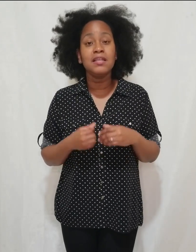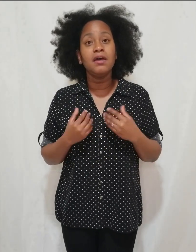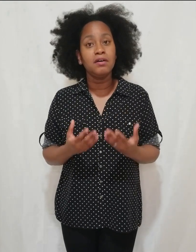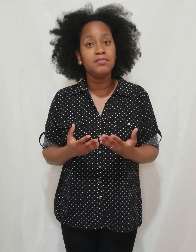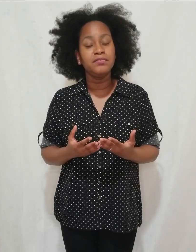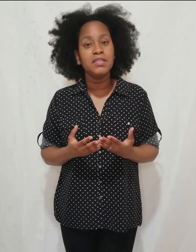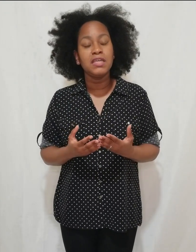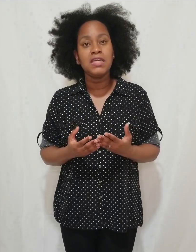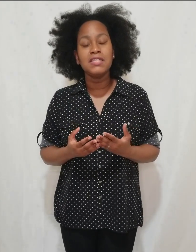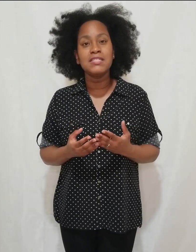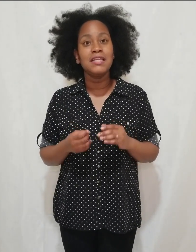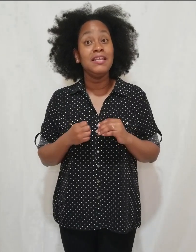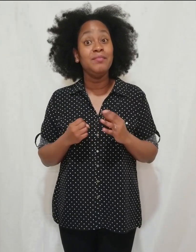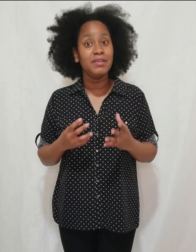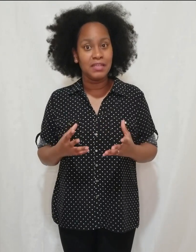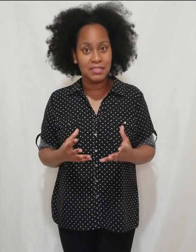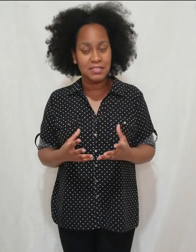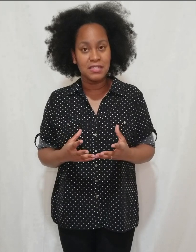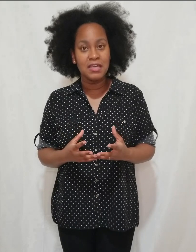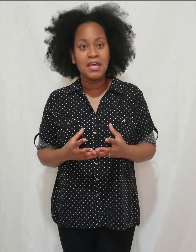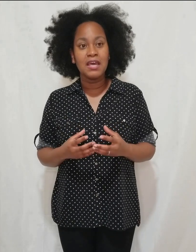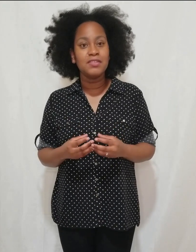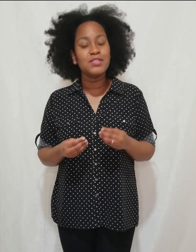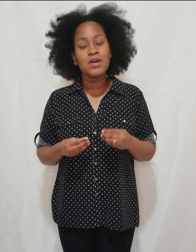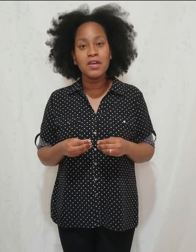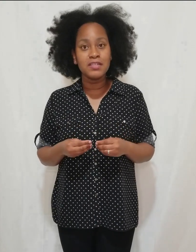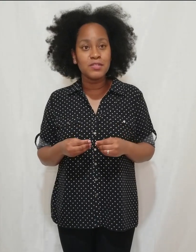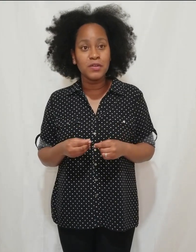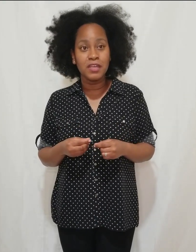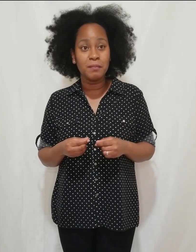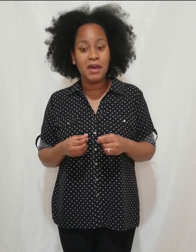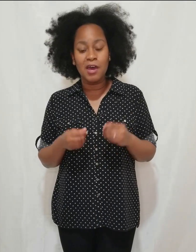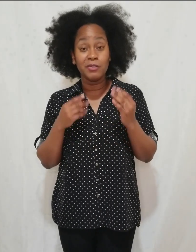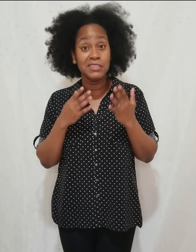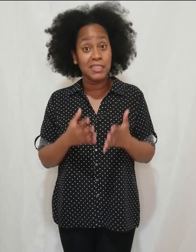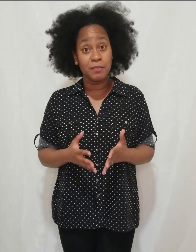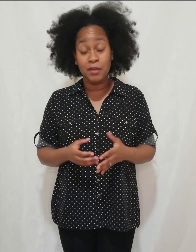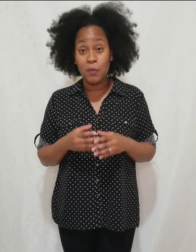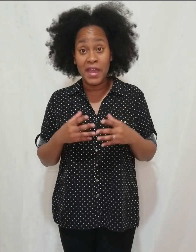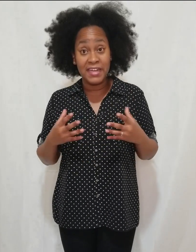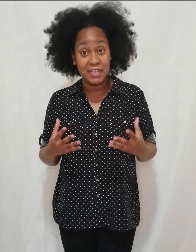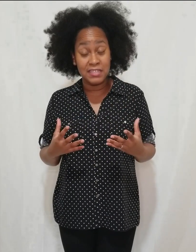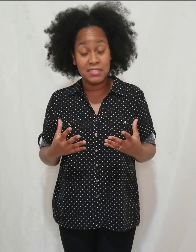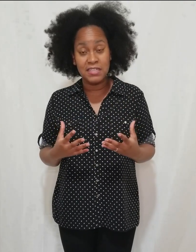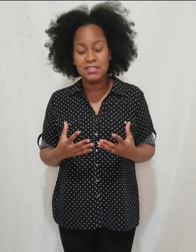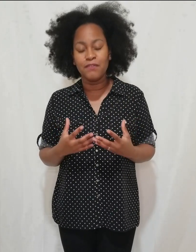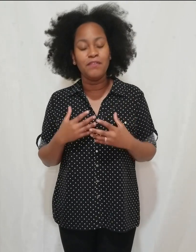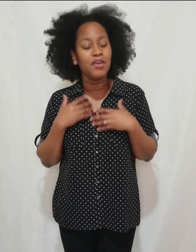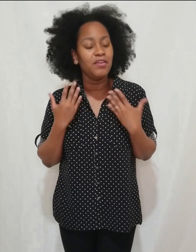love is limitless. And the song is talking about how deep and wide it is. It's very